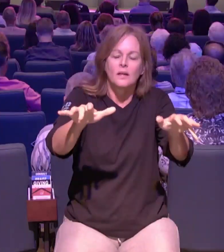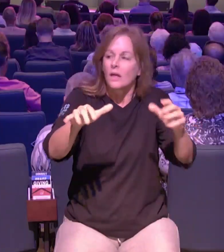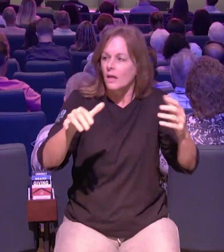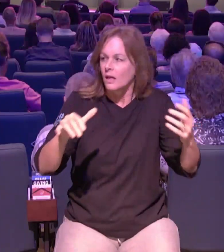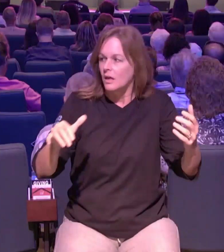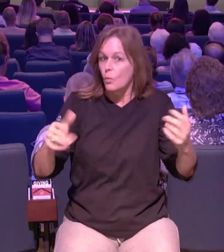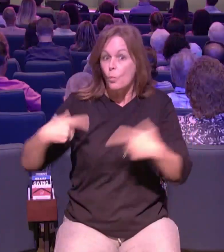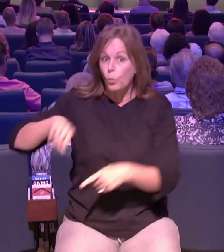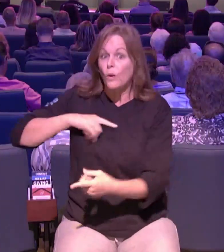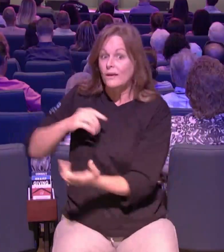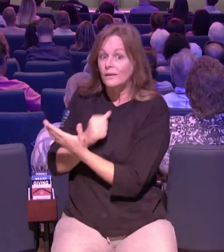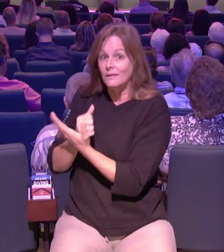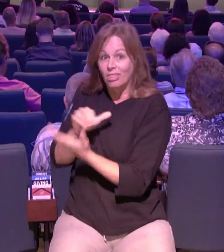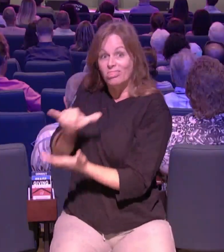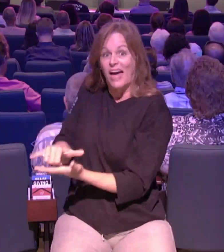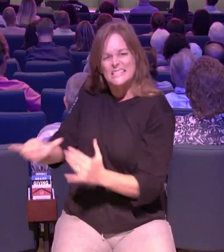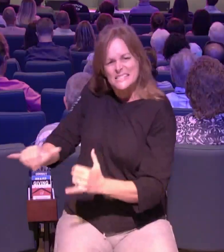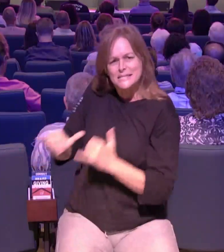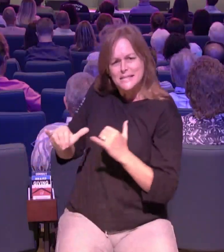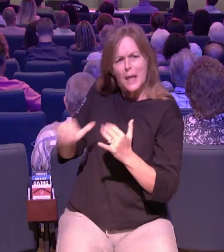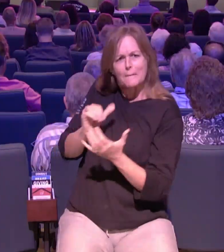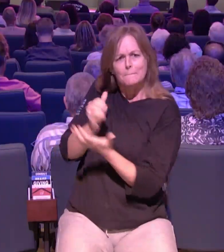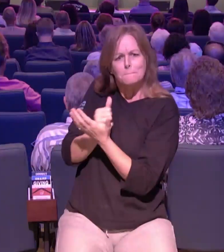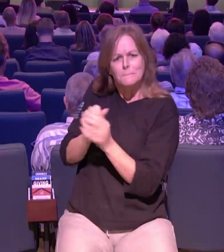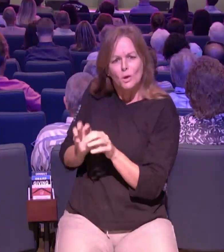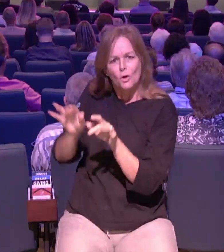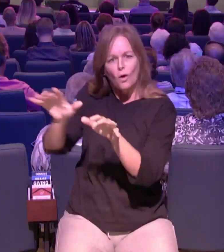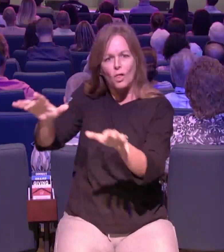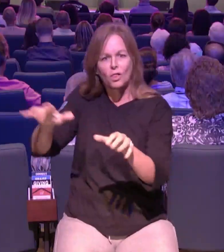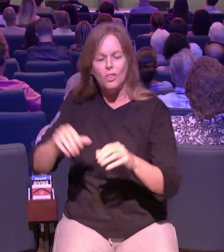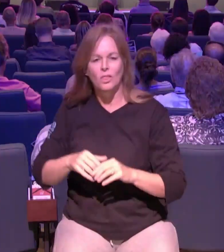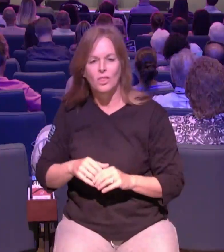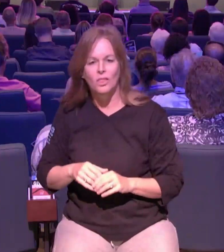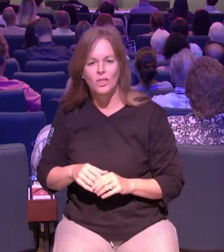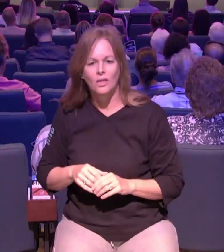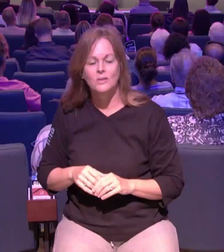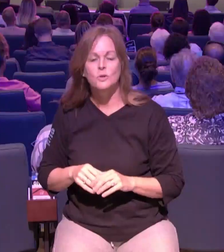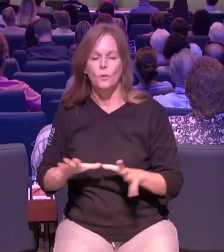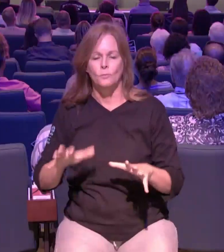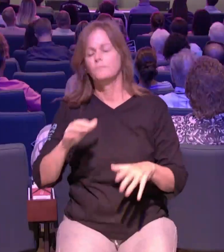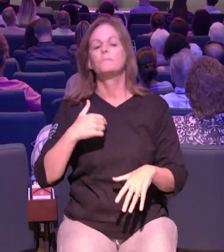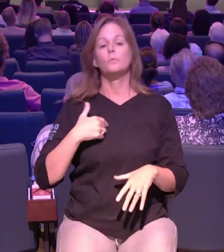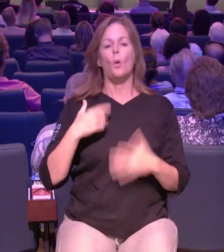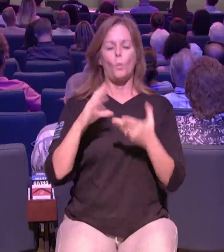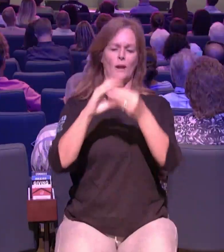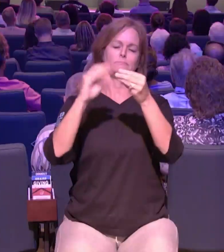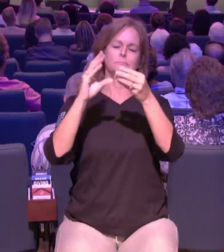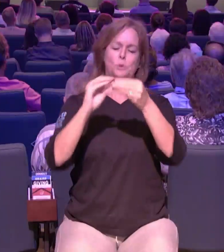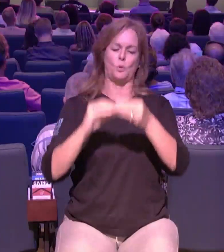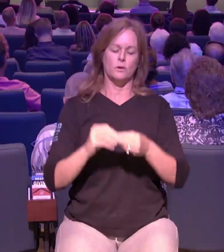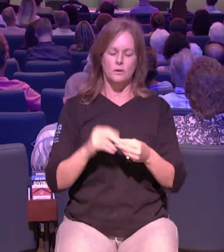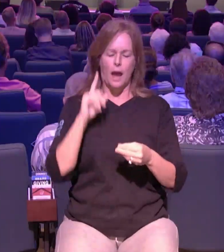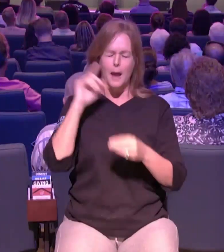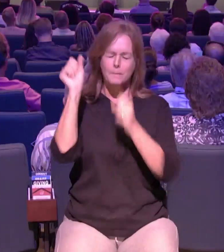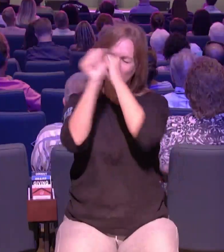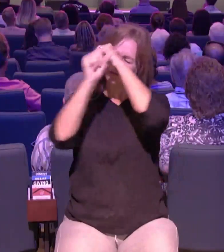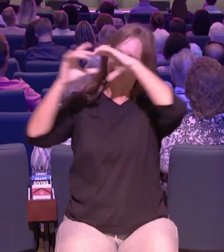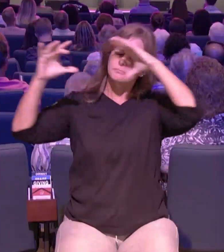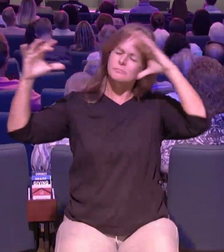read this story the first thing that jumps out to me is the crowd the place was so packed out it